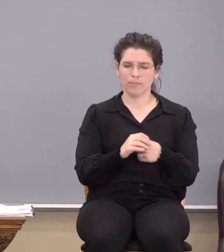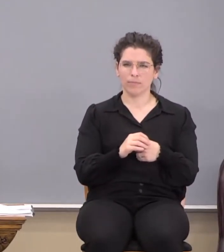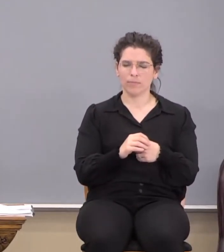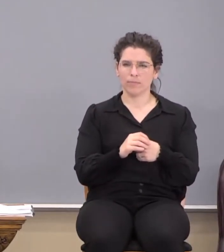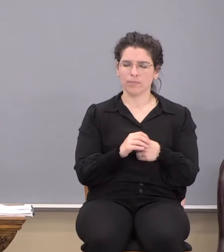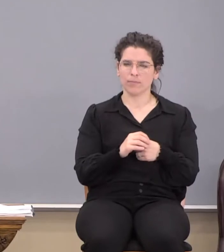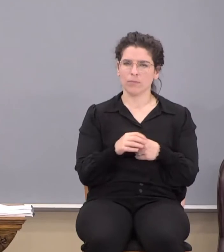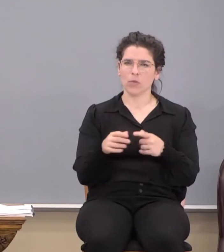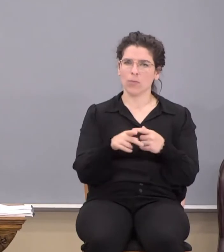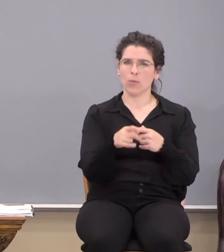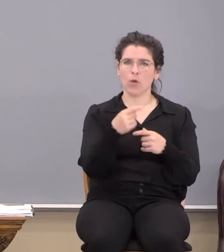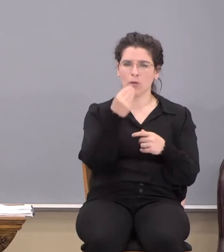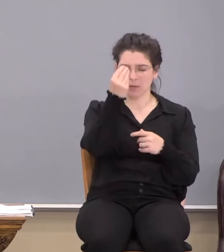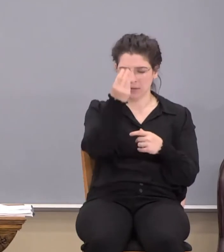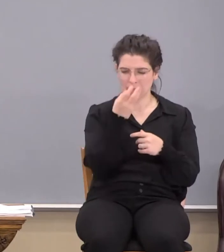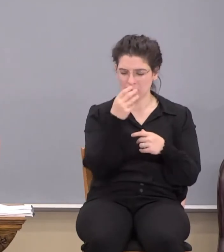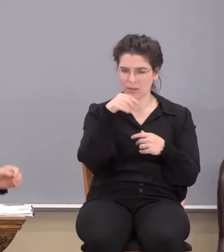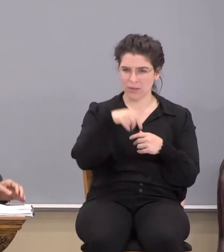So Paul tells us this.